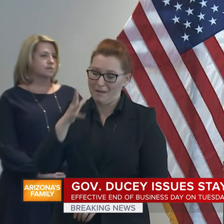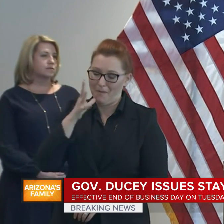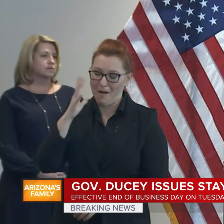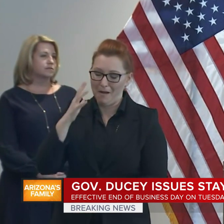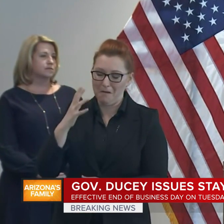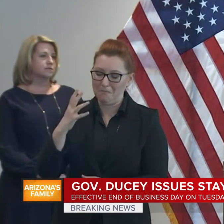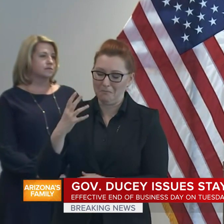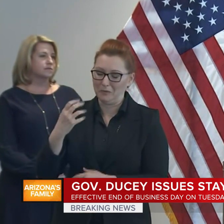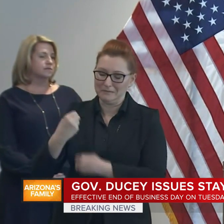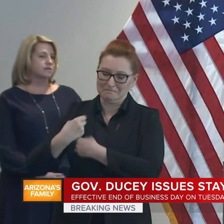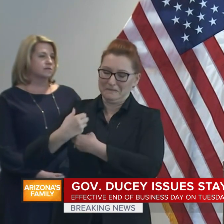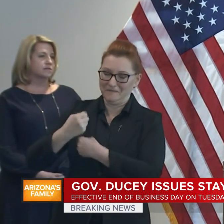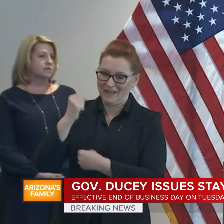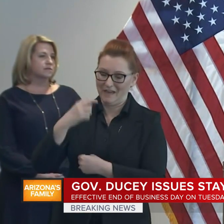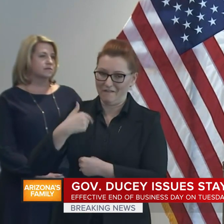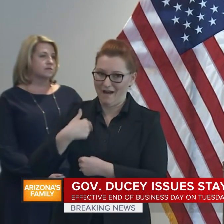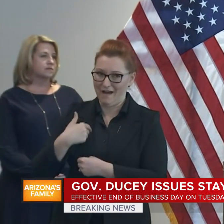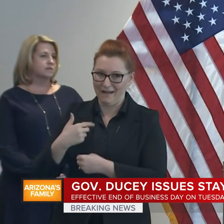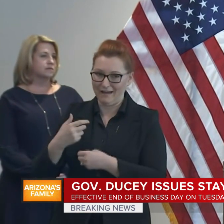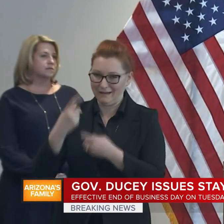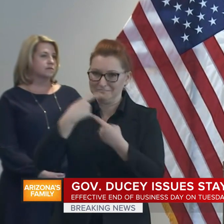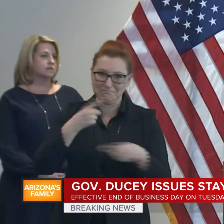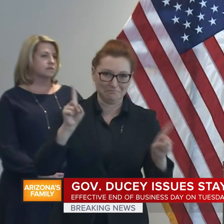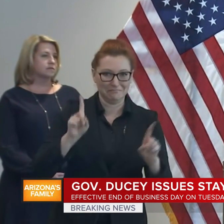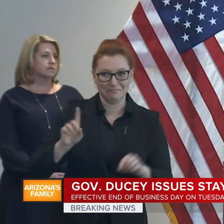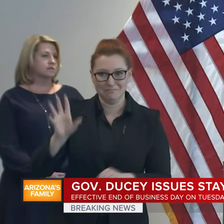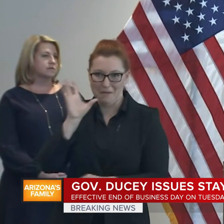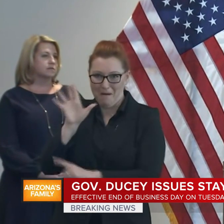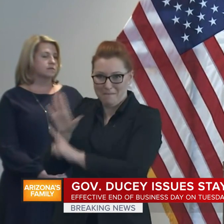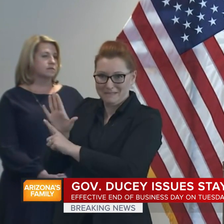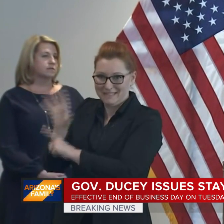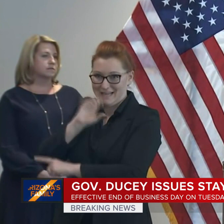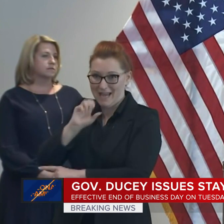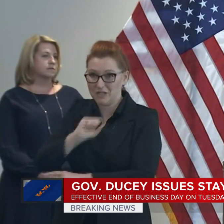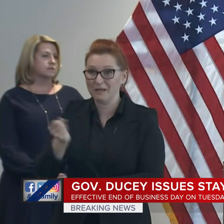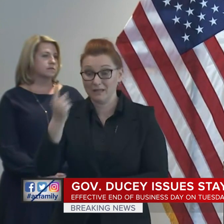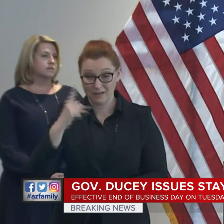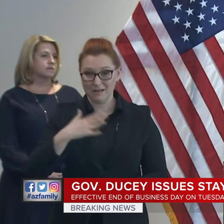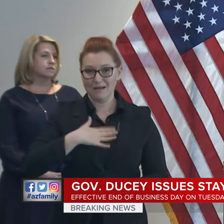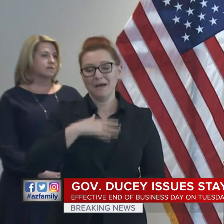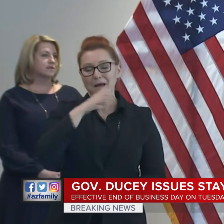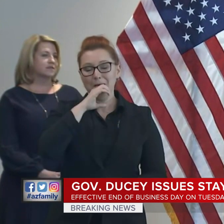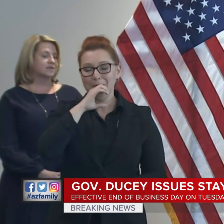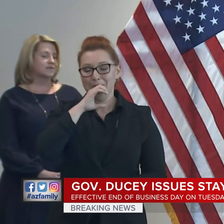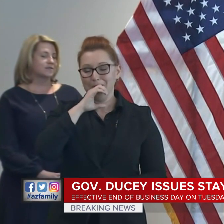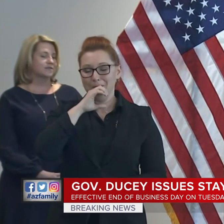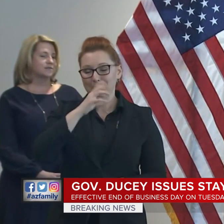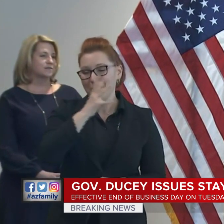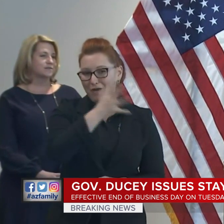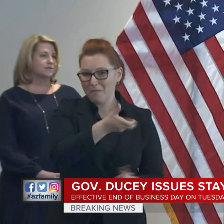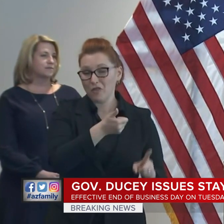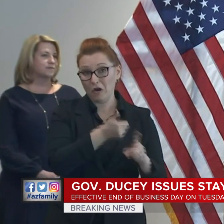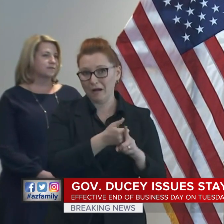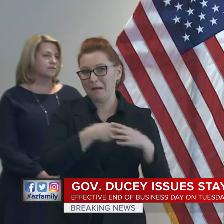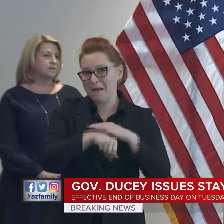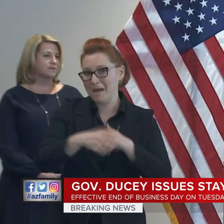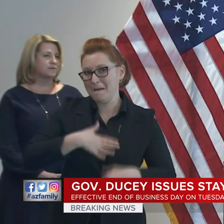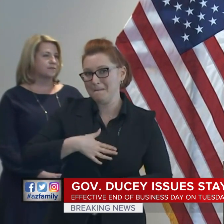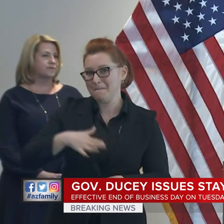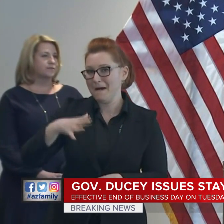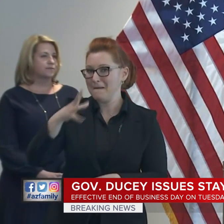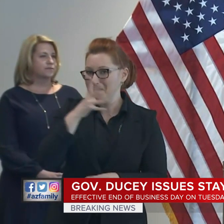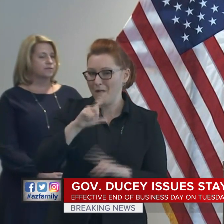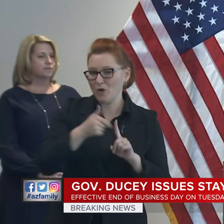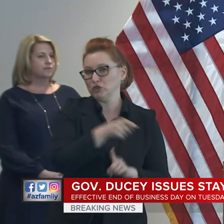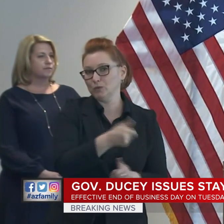But let me just say that my 96-year-old grandmother had my mom when she was very young. My father-in-law is